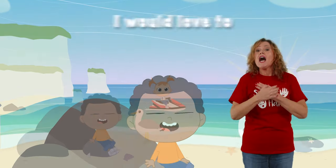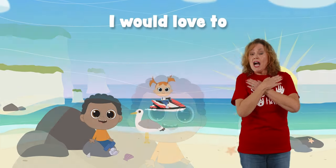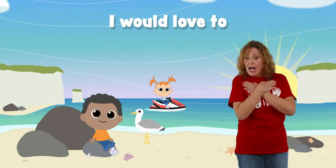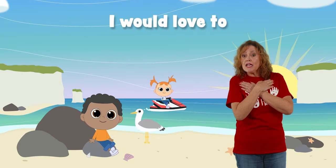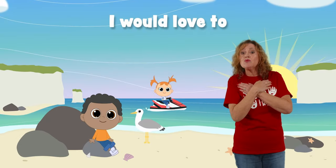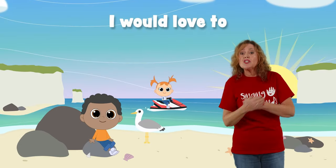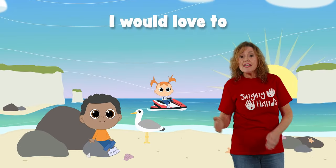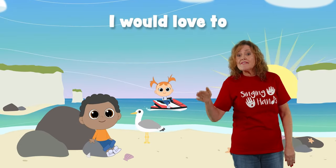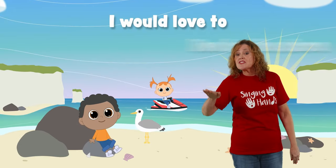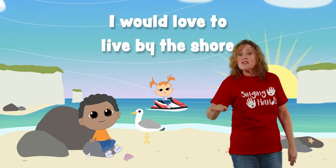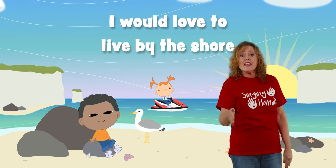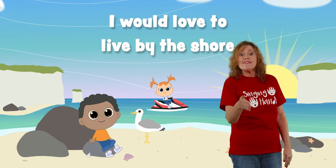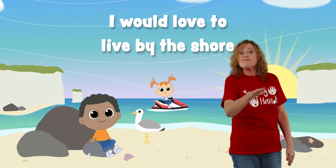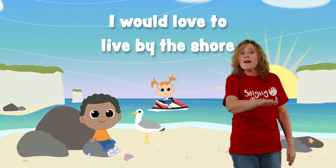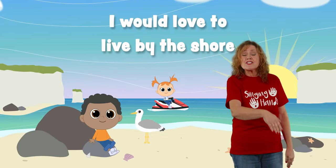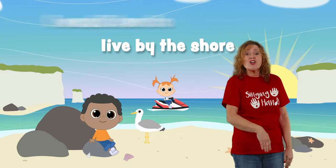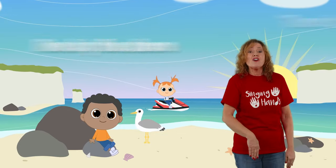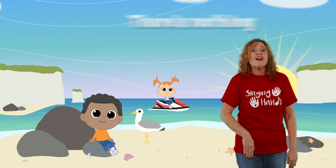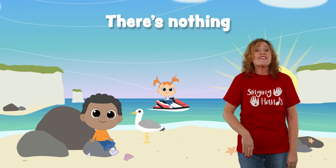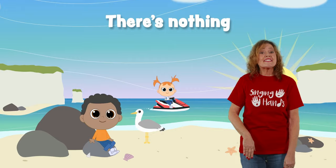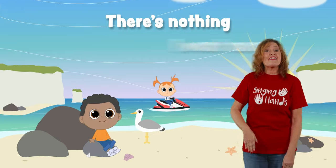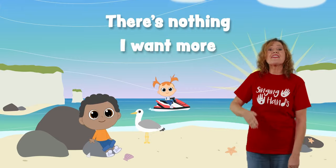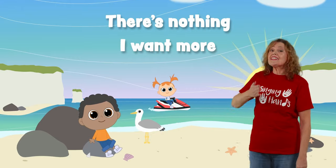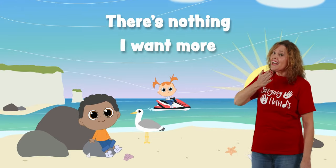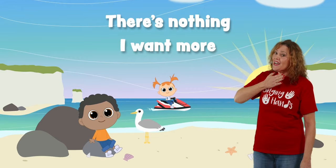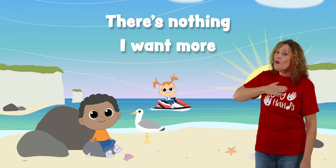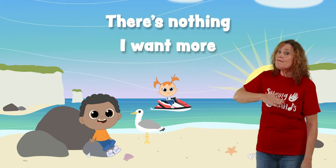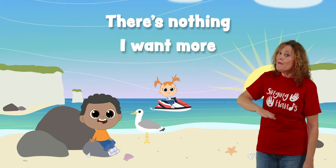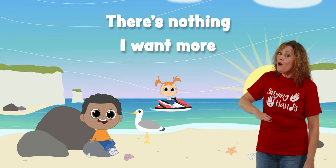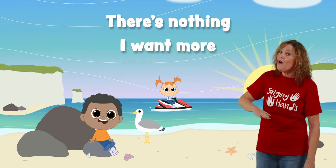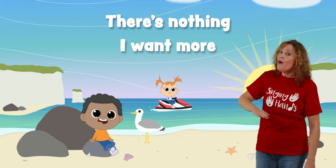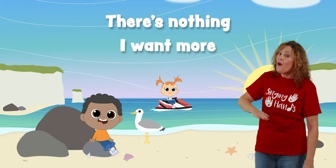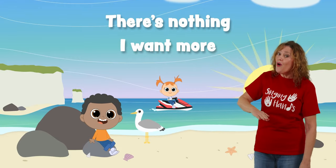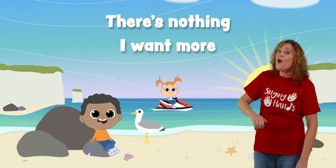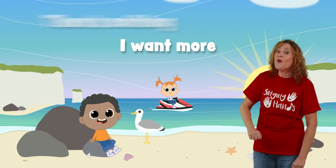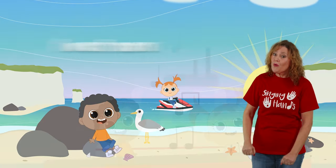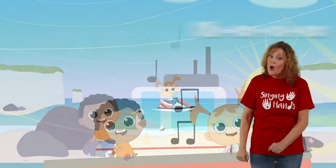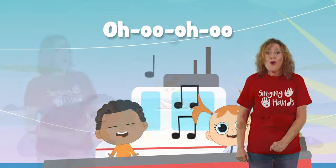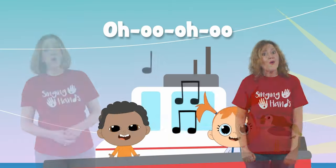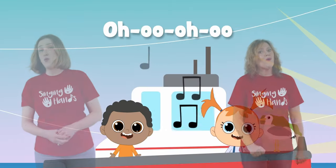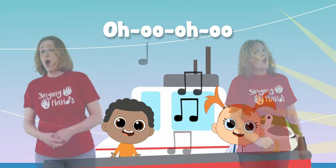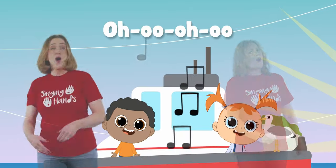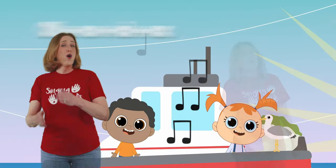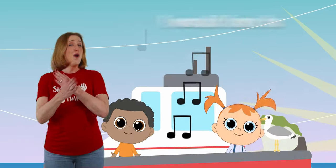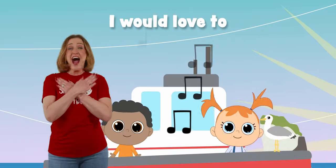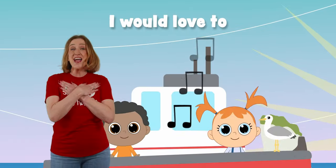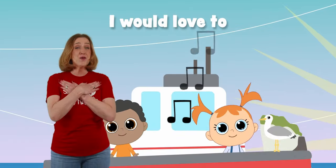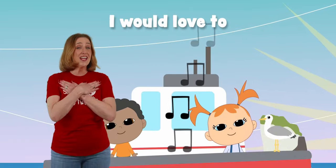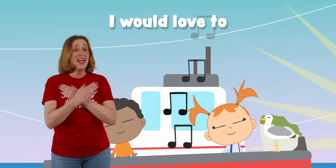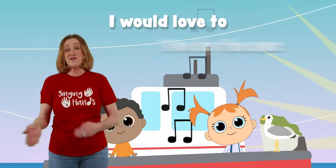I would love to live by the shore, there's nothing I want more I would love